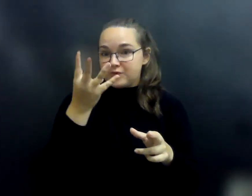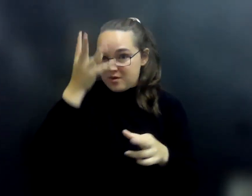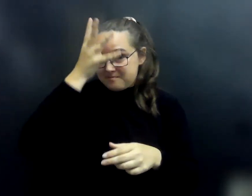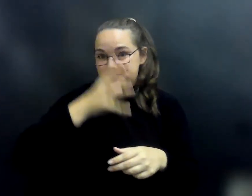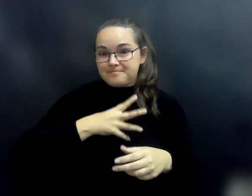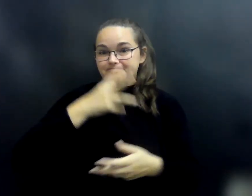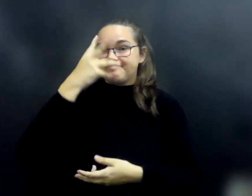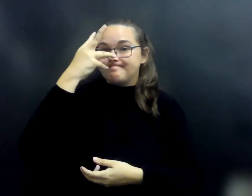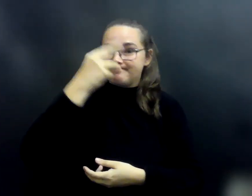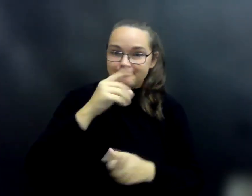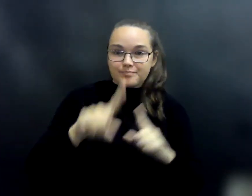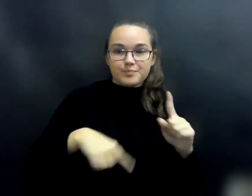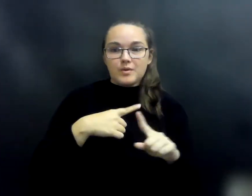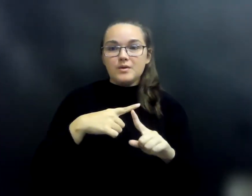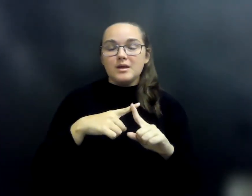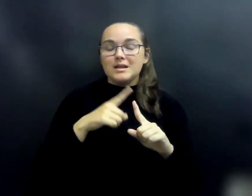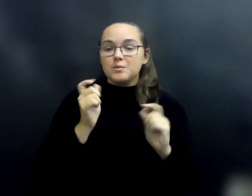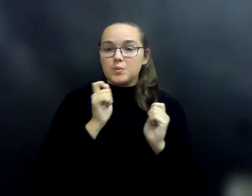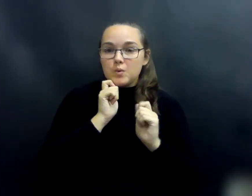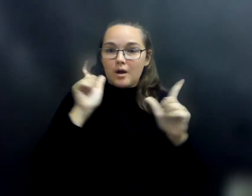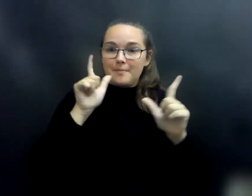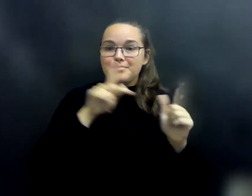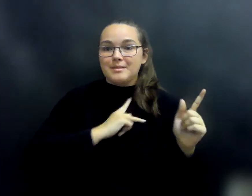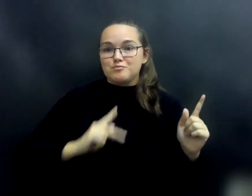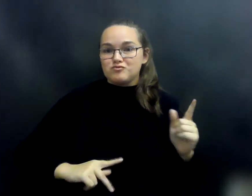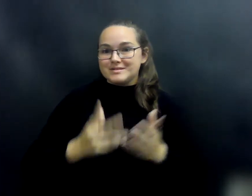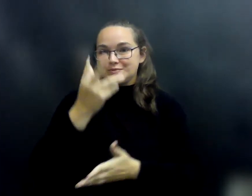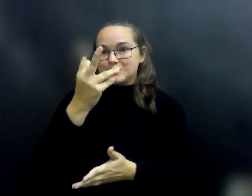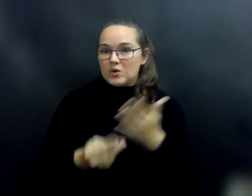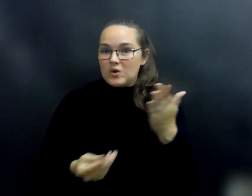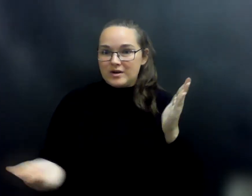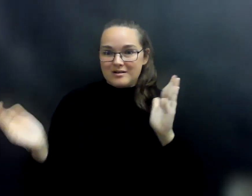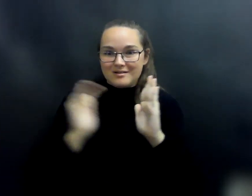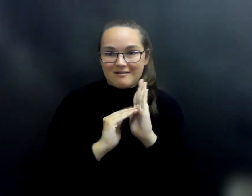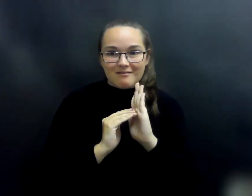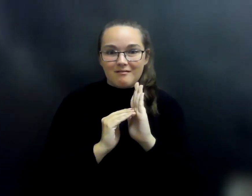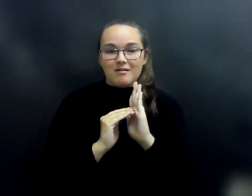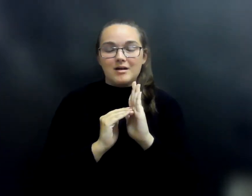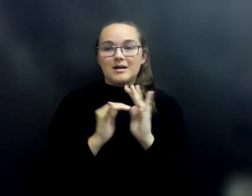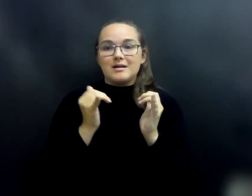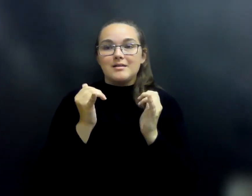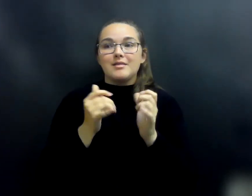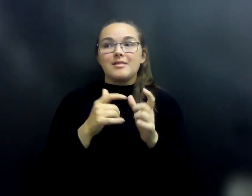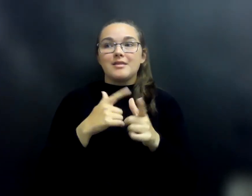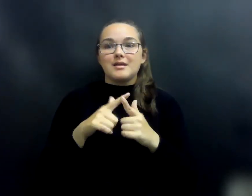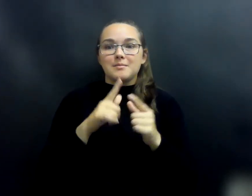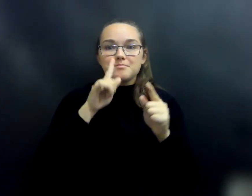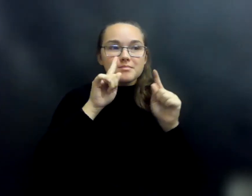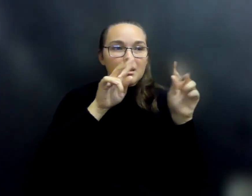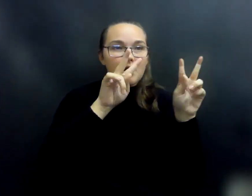and when they woke, the princess had disappeared. This time, piercing eyes saw that a sparkling garnet